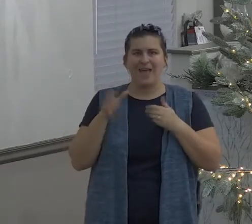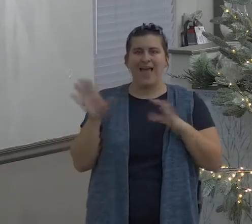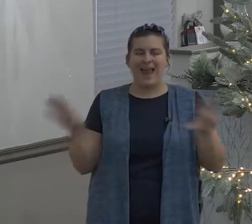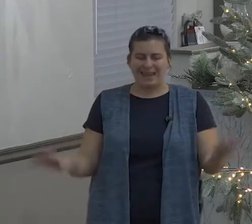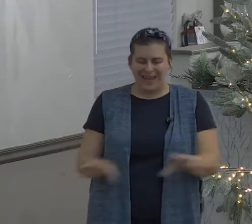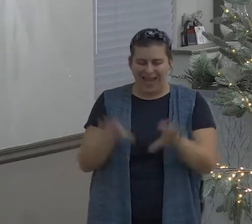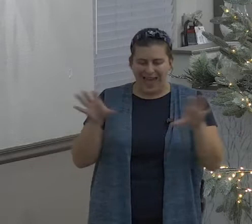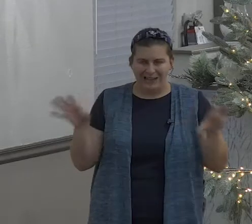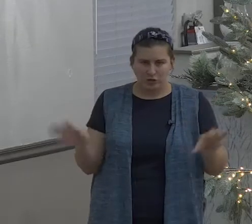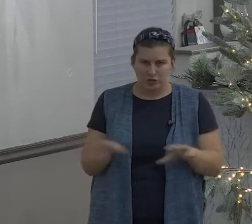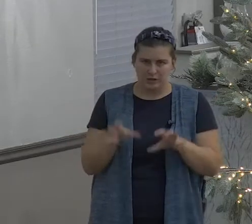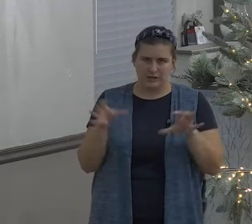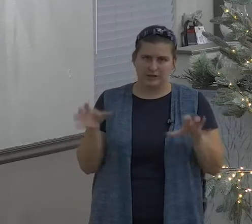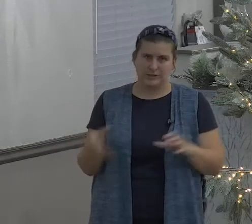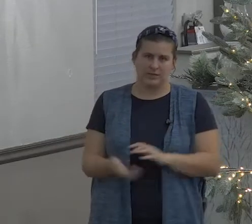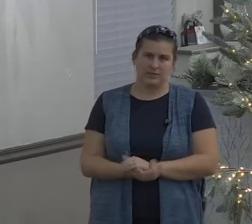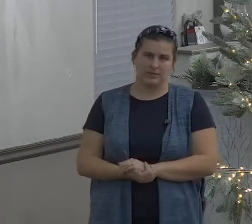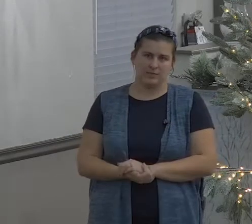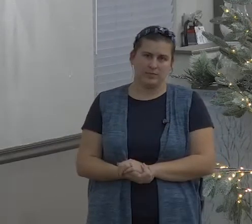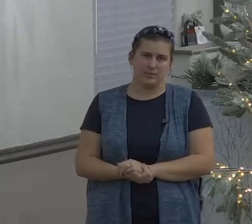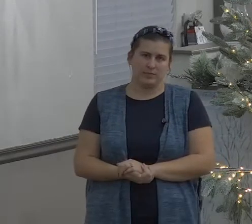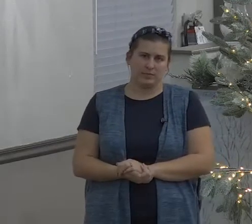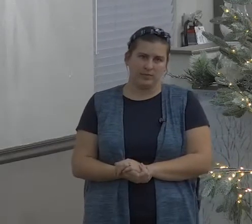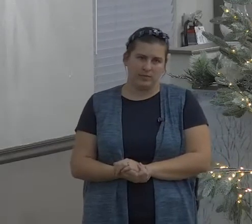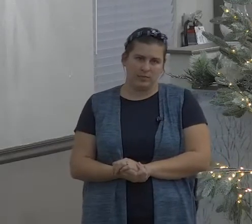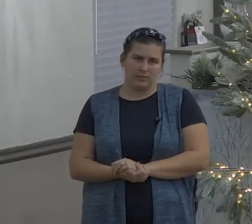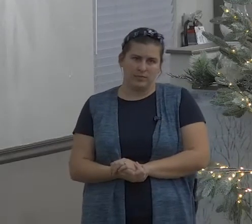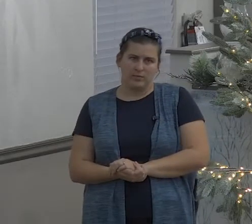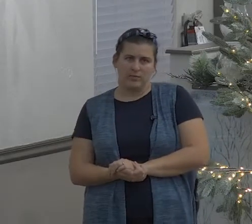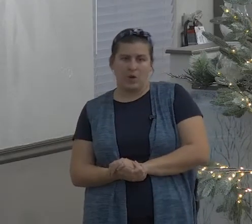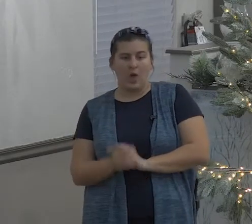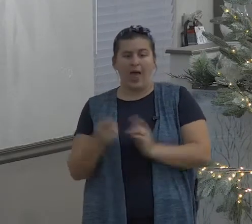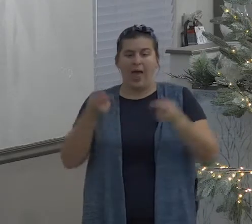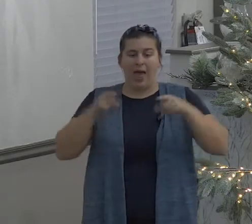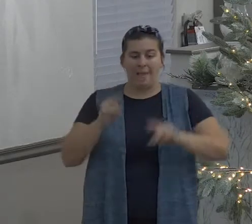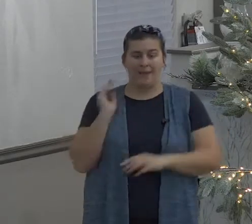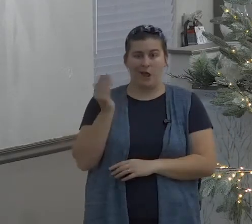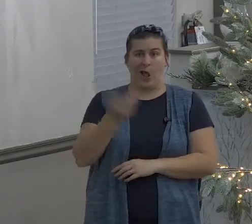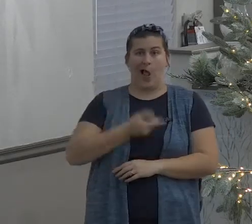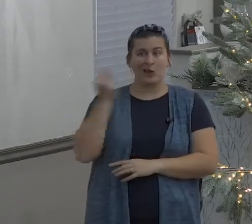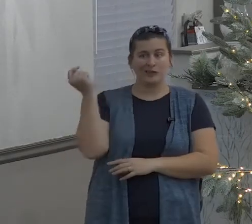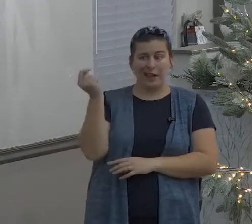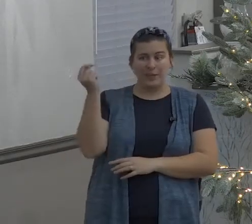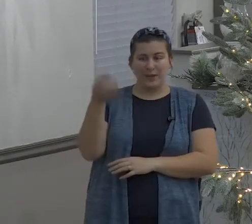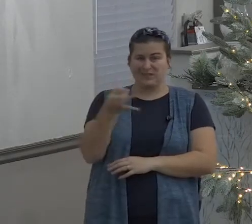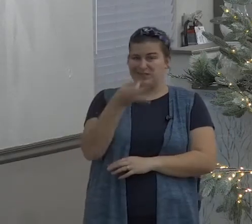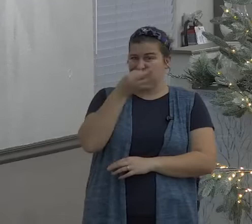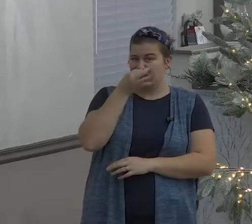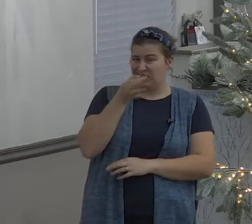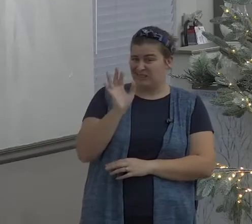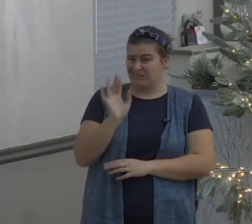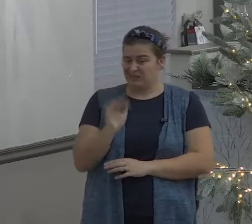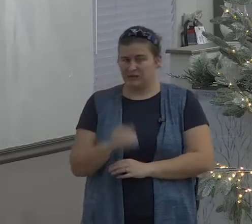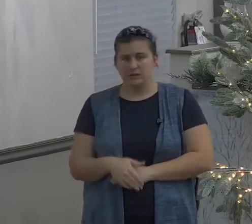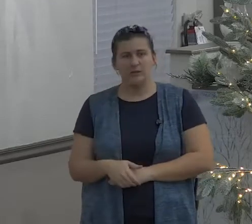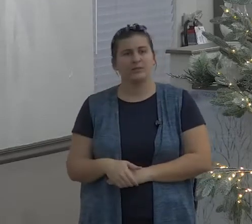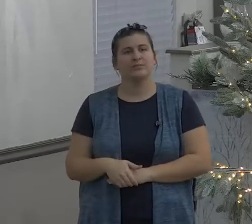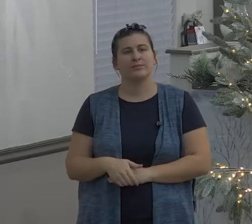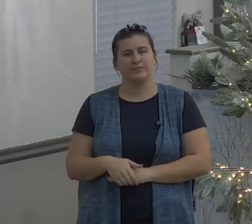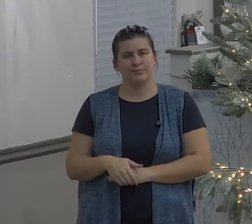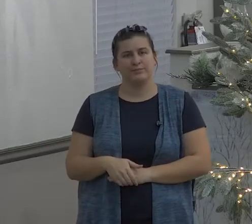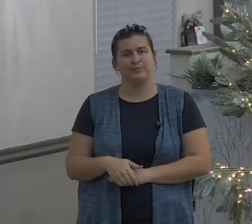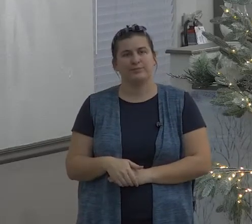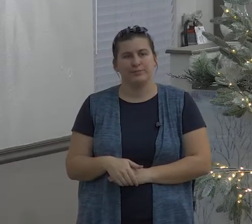connected his name and his glory with the walk and the conduct of his